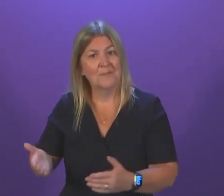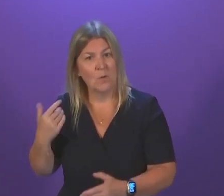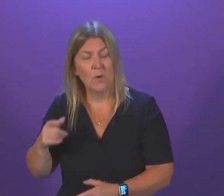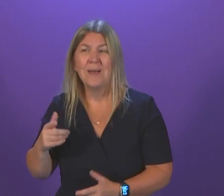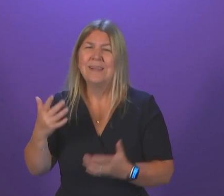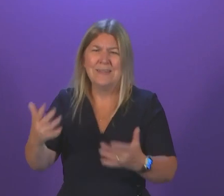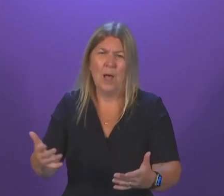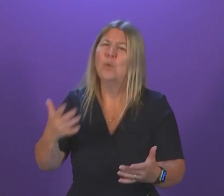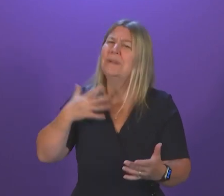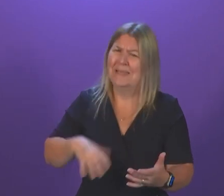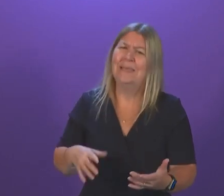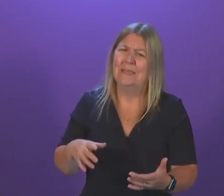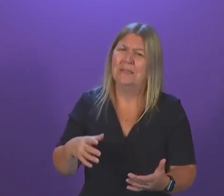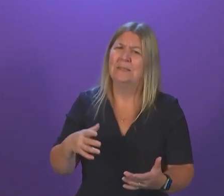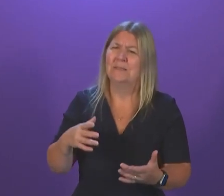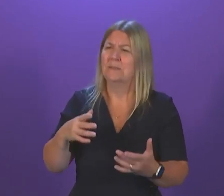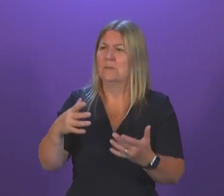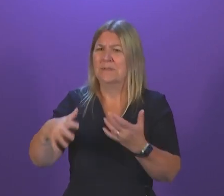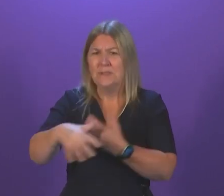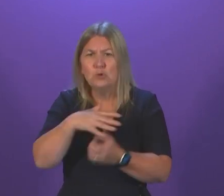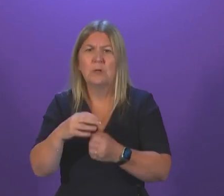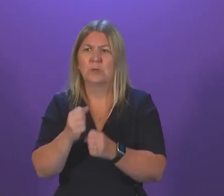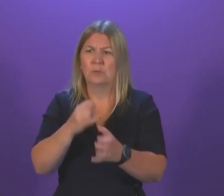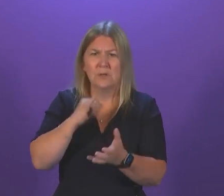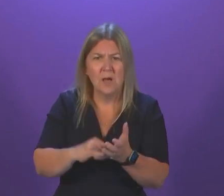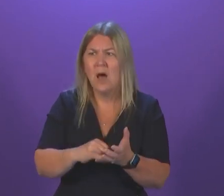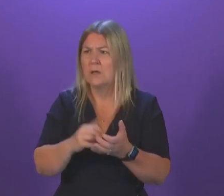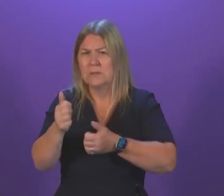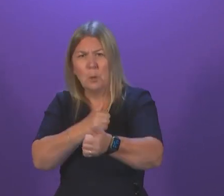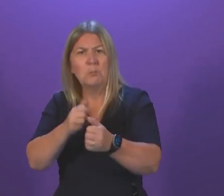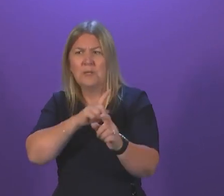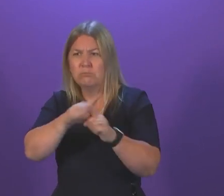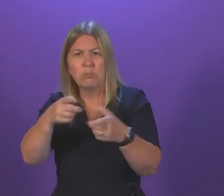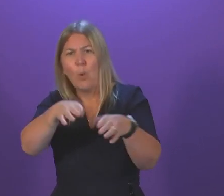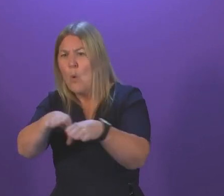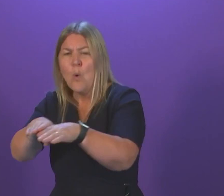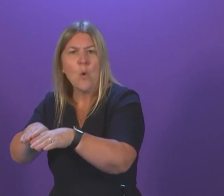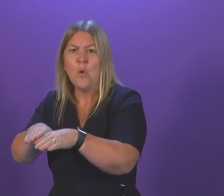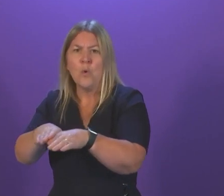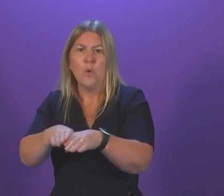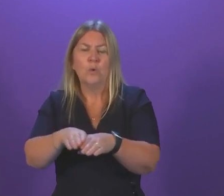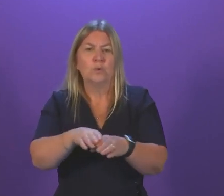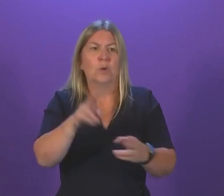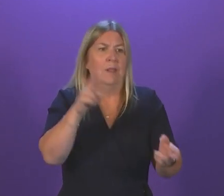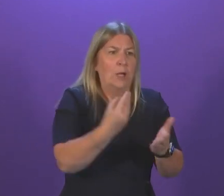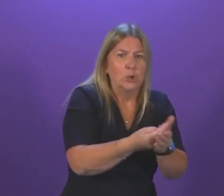indefensible to take this money literally out of the mouths of children and to plunge more families into poverty.